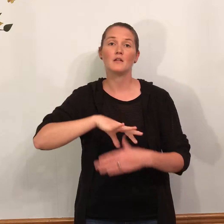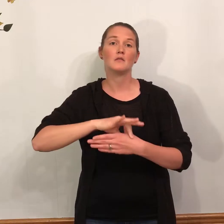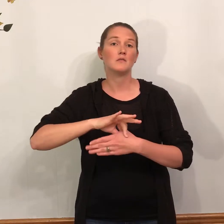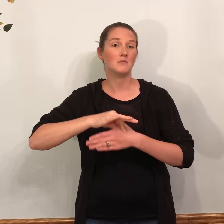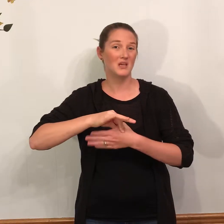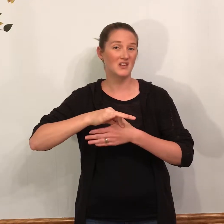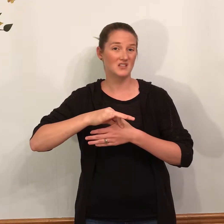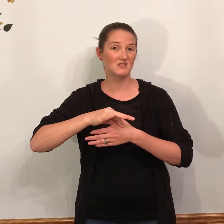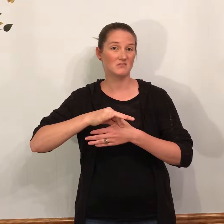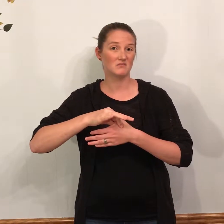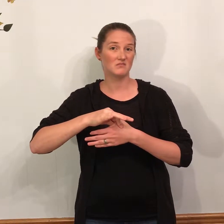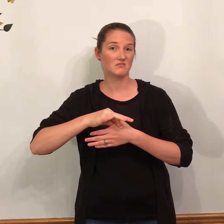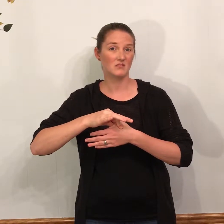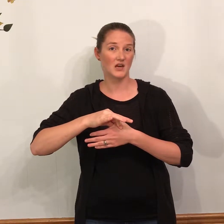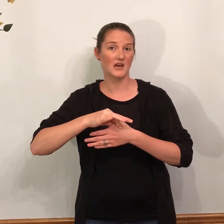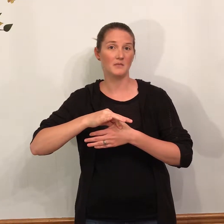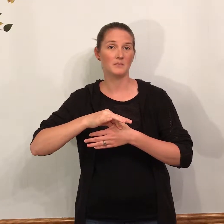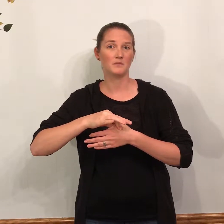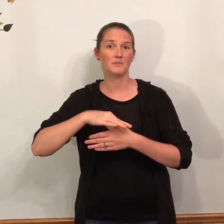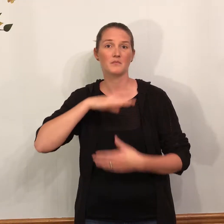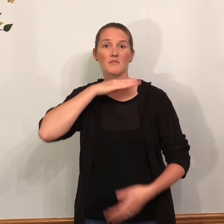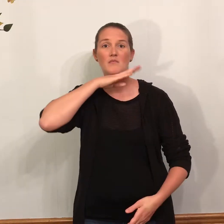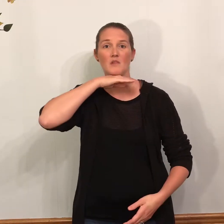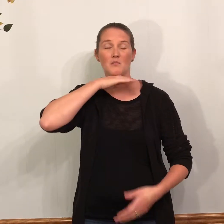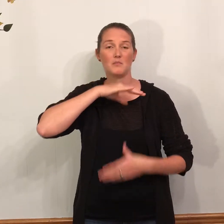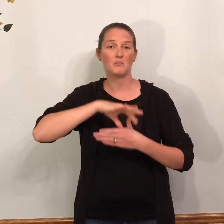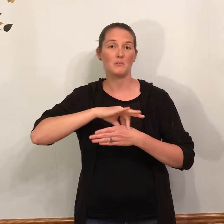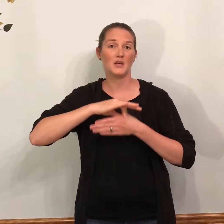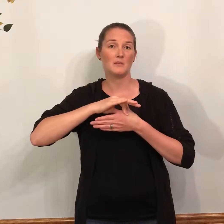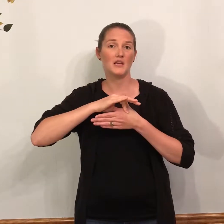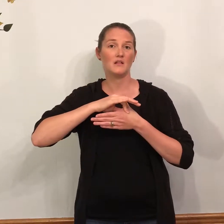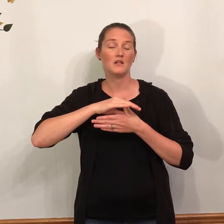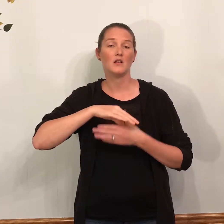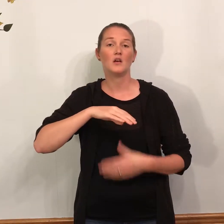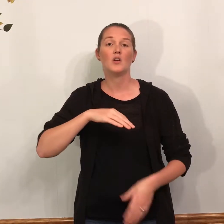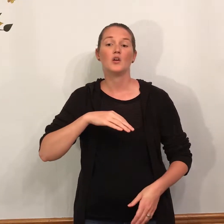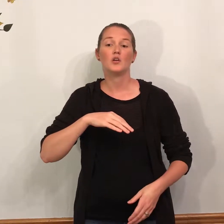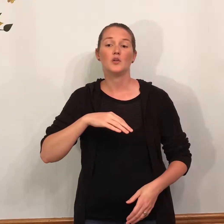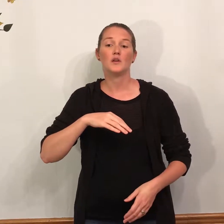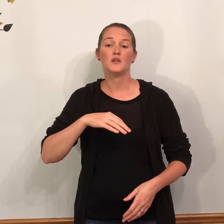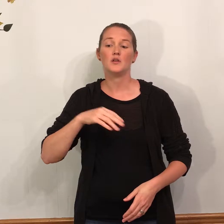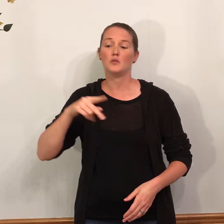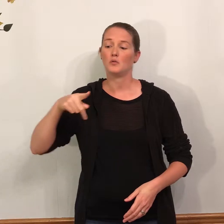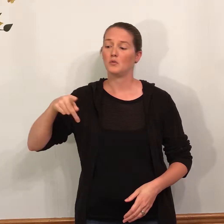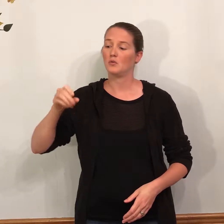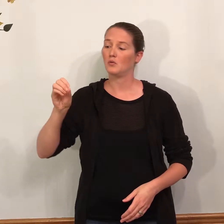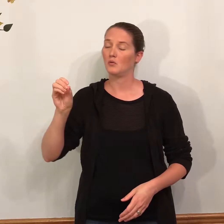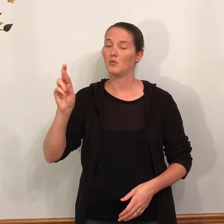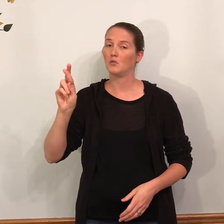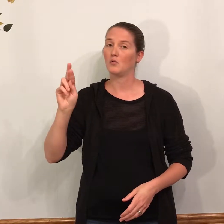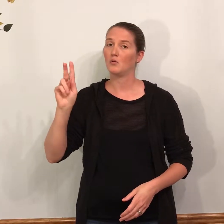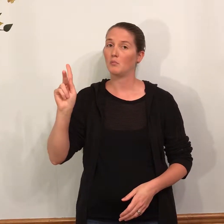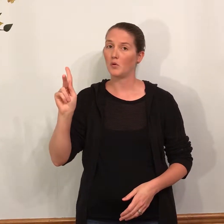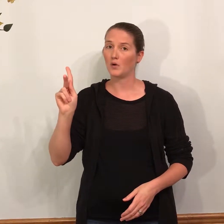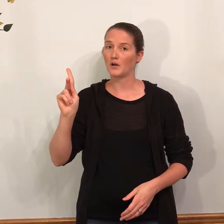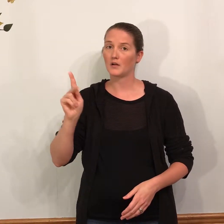meat. Okay. Pig meat. You can do pork